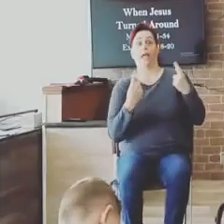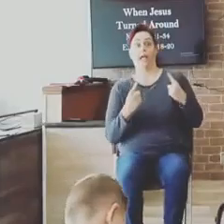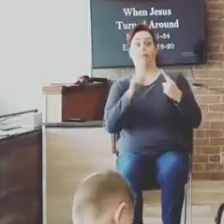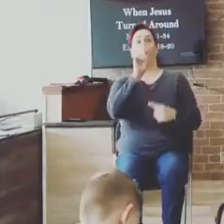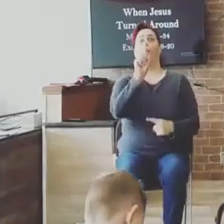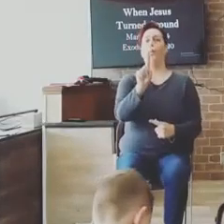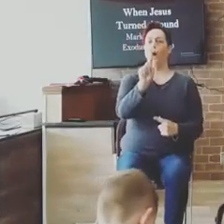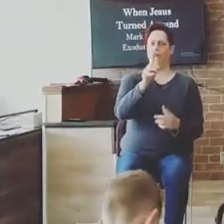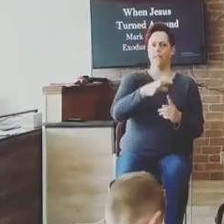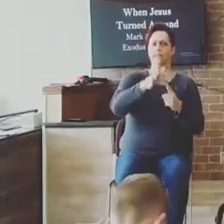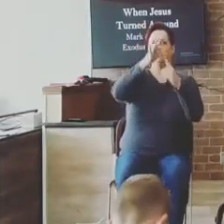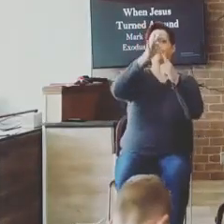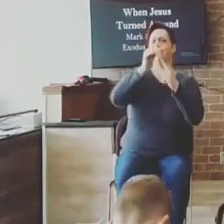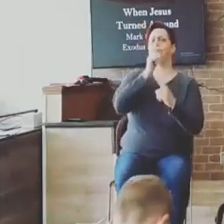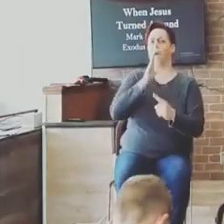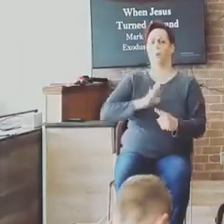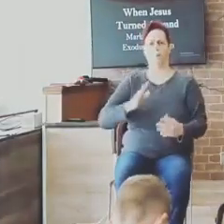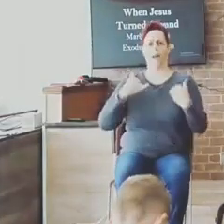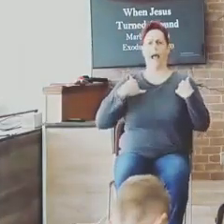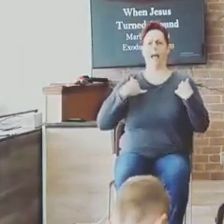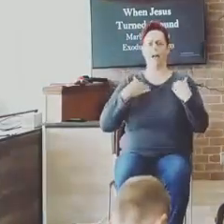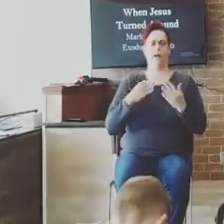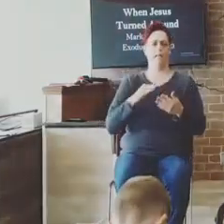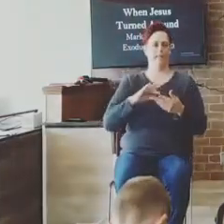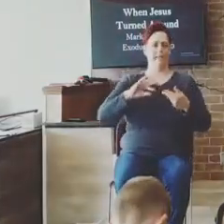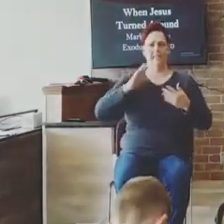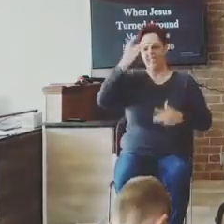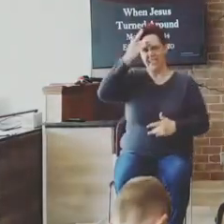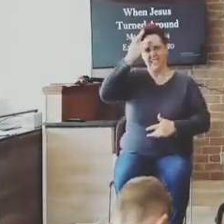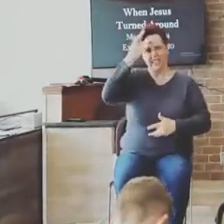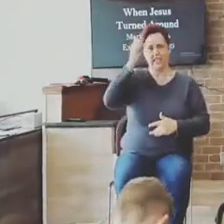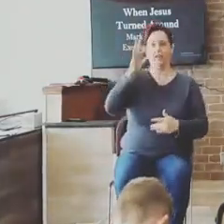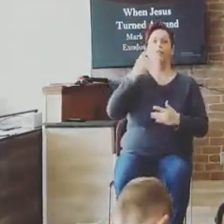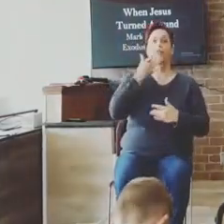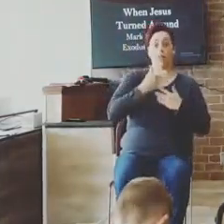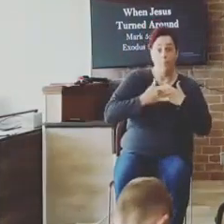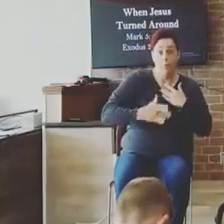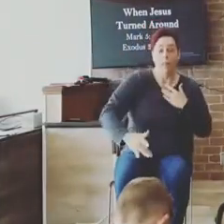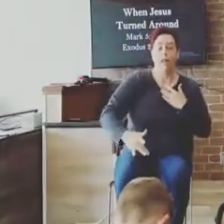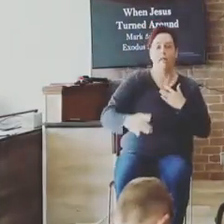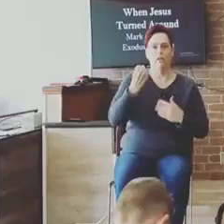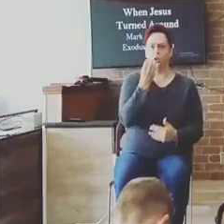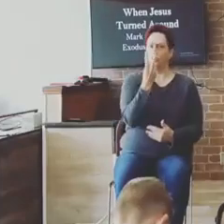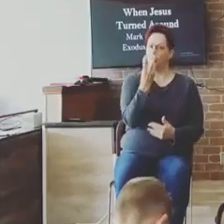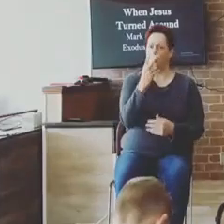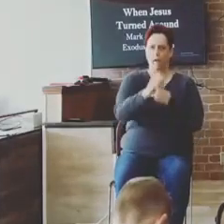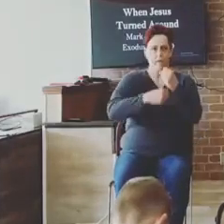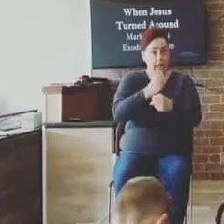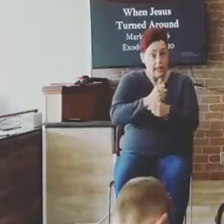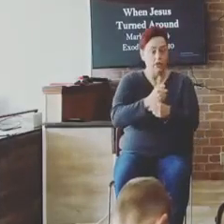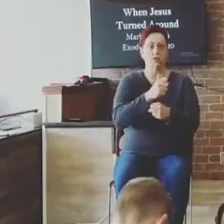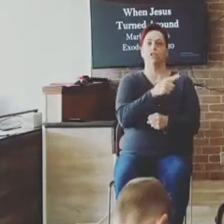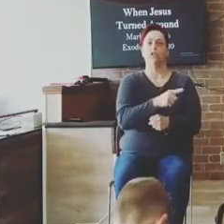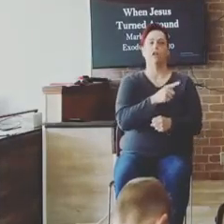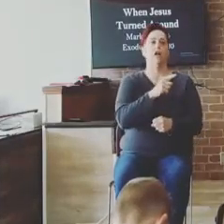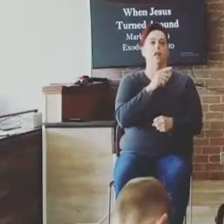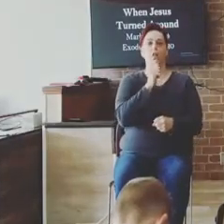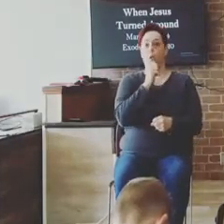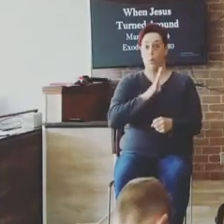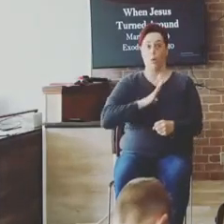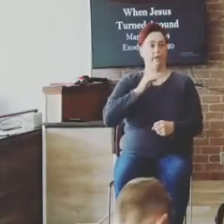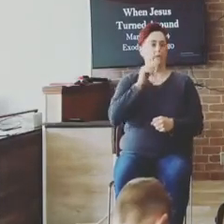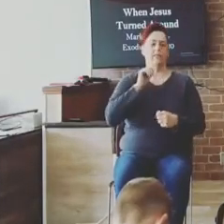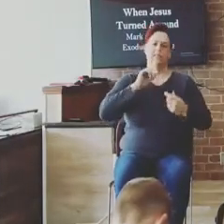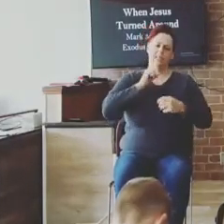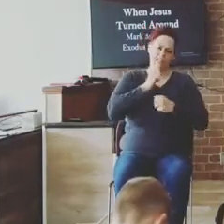years and had suffered many things of many positions and had spent all that she had